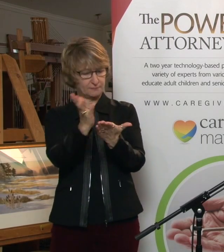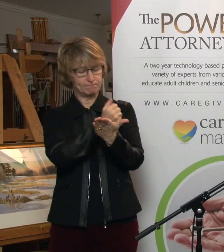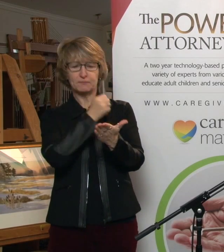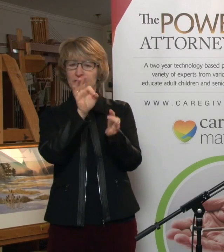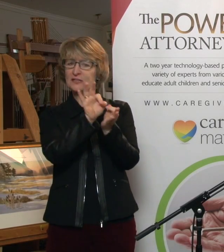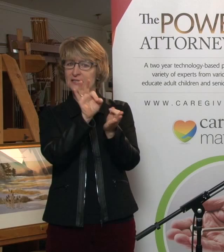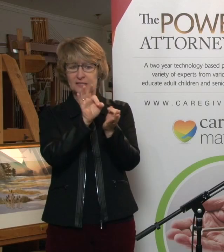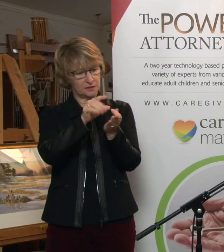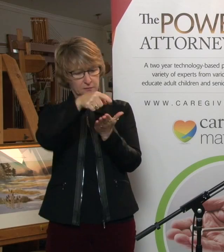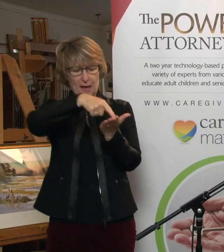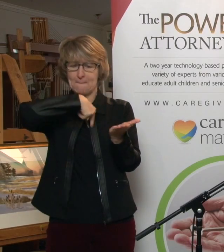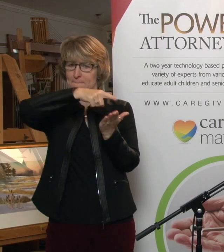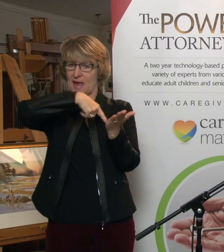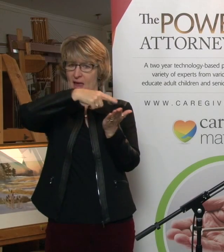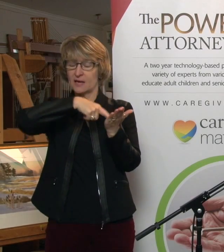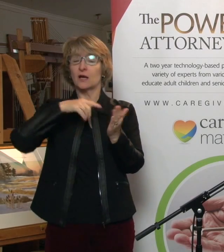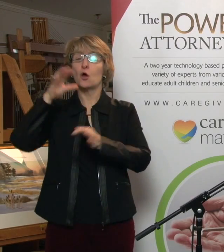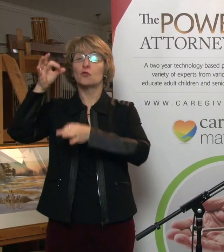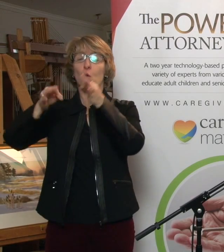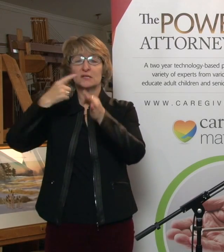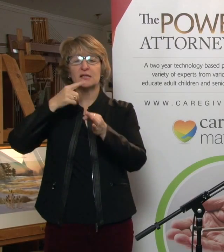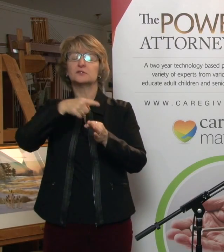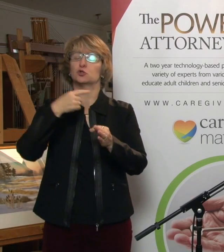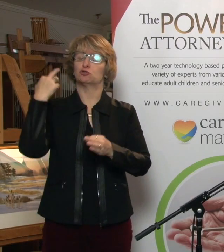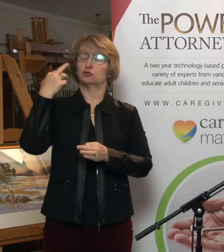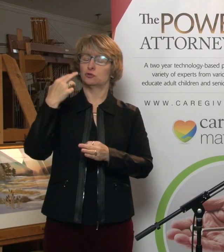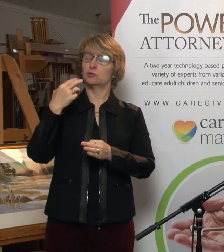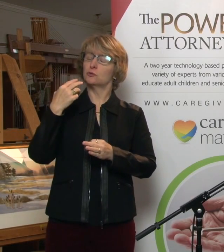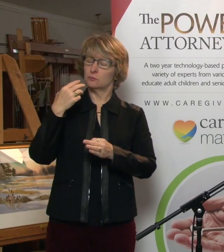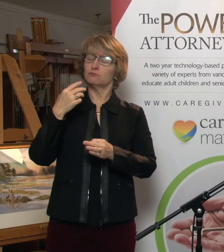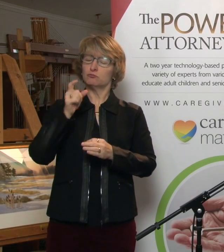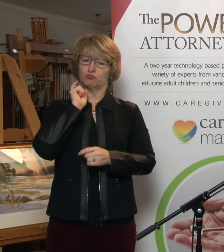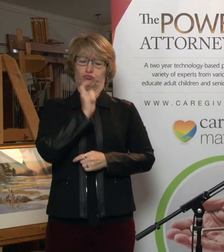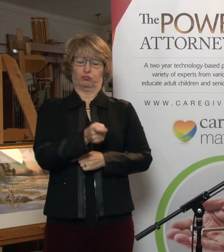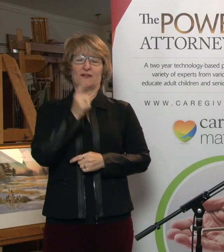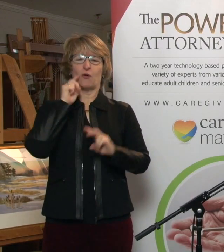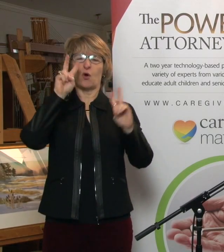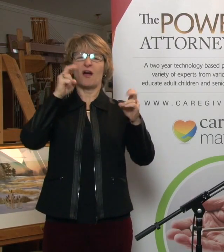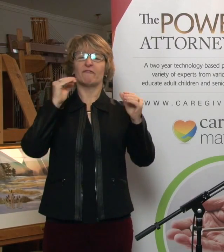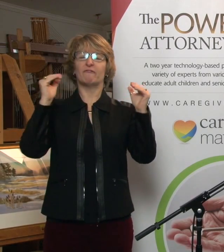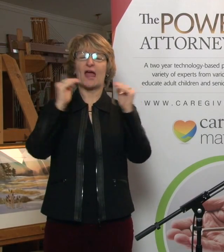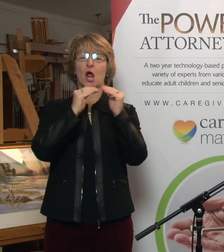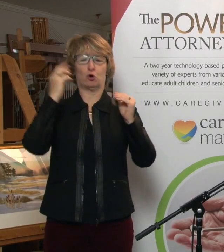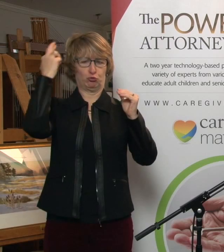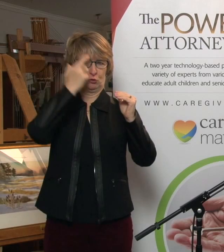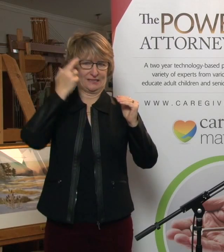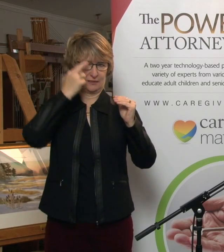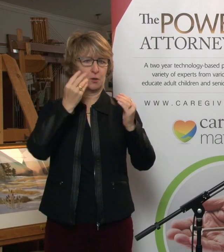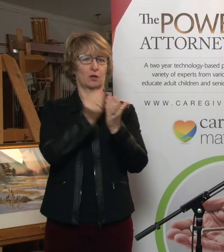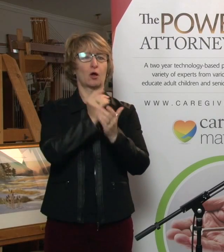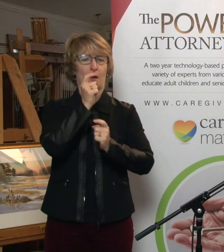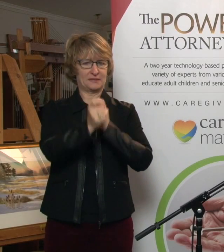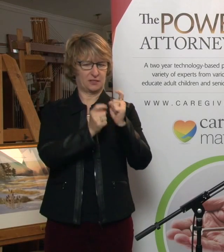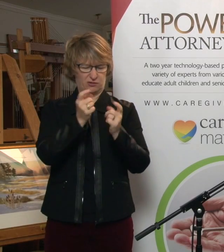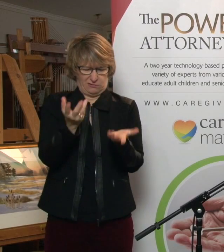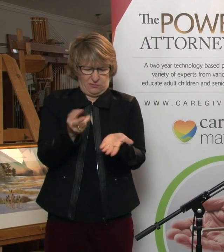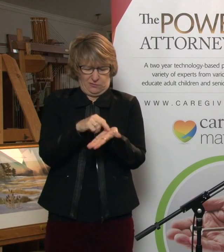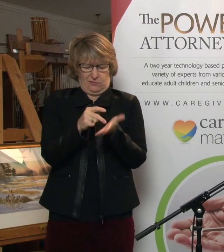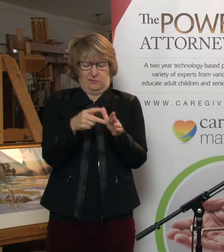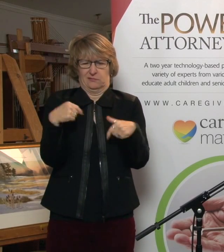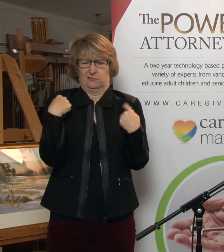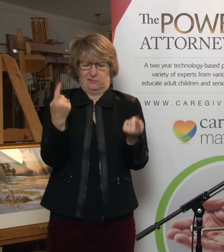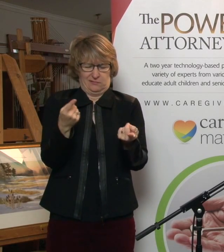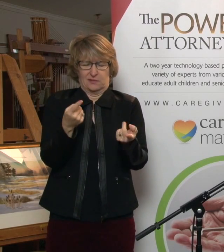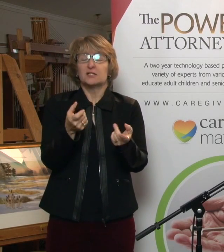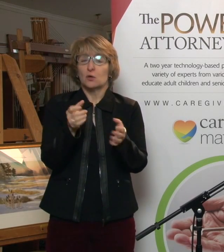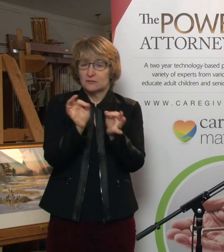they are entitled to fair and reasonable compensation. So, what does that mean? What that has evolved to over time through